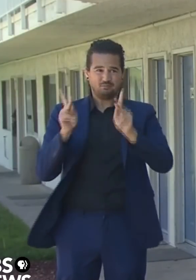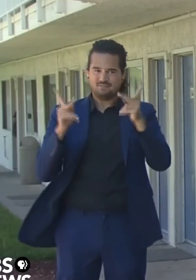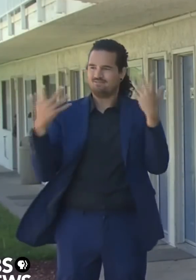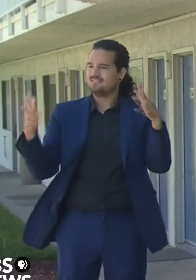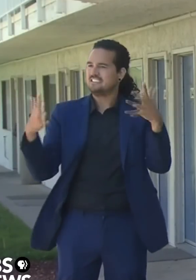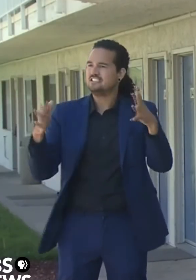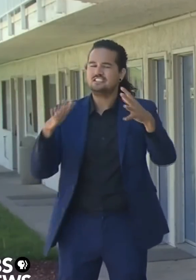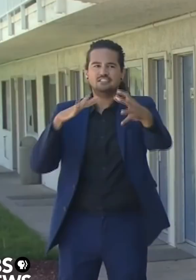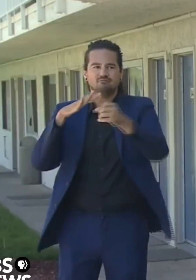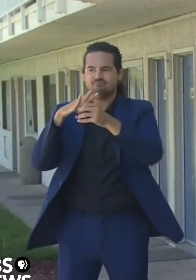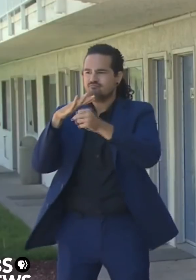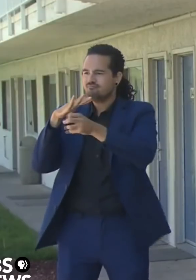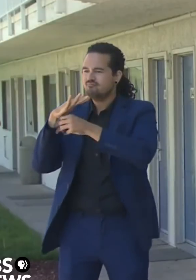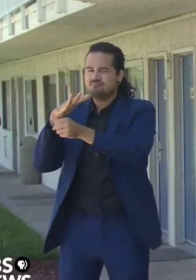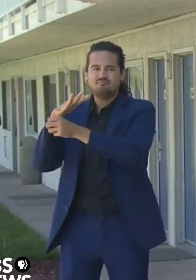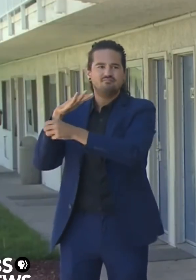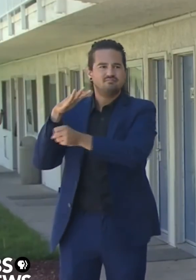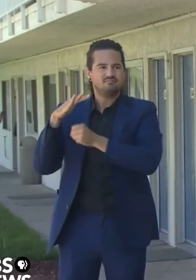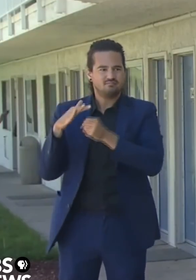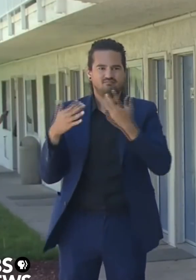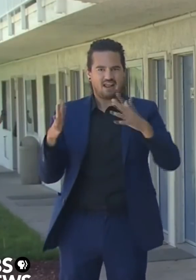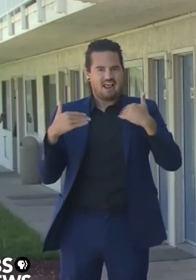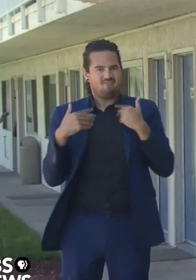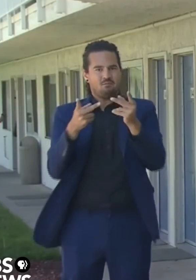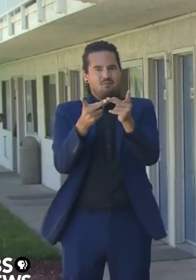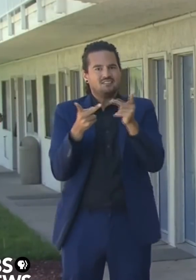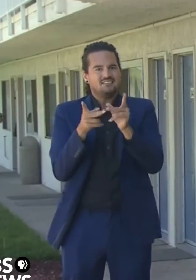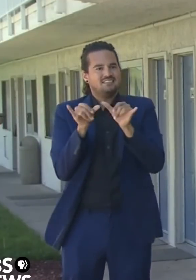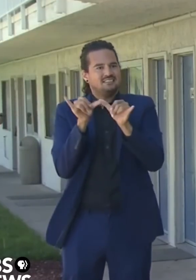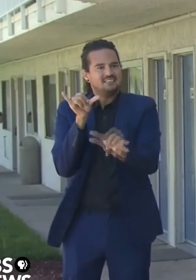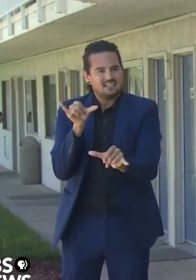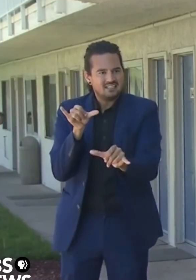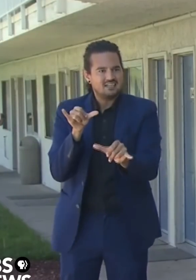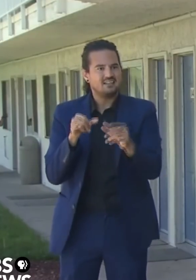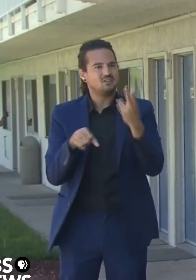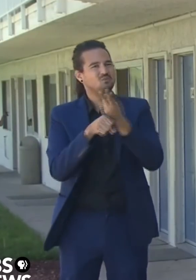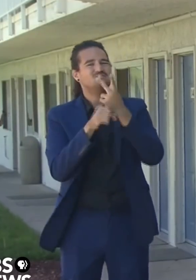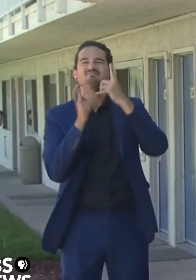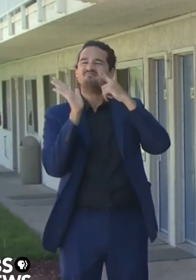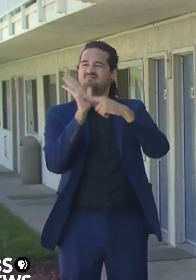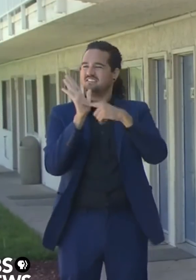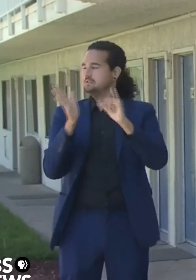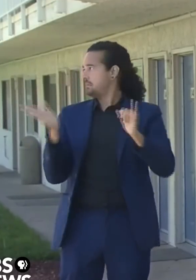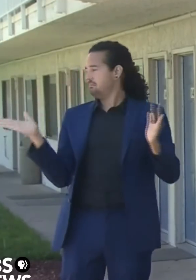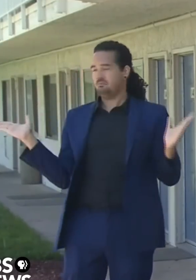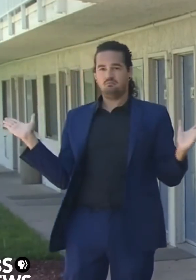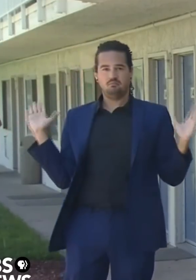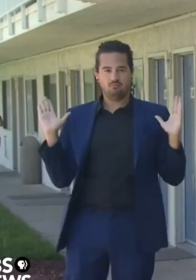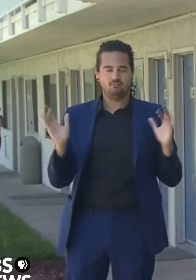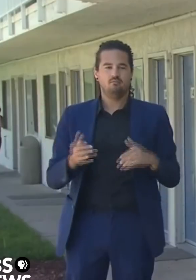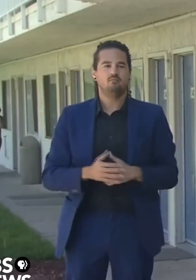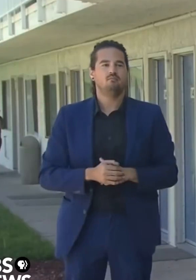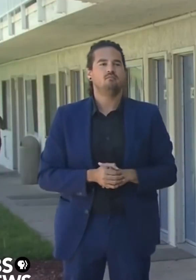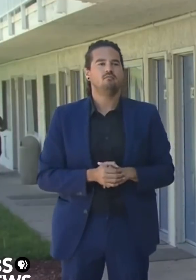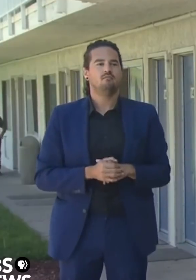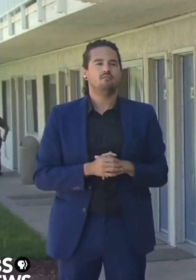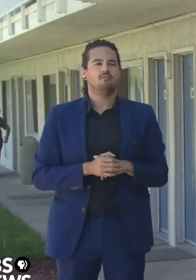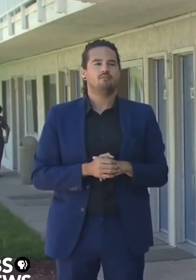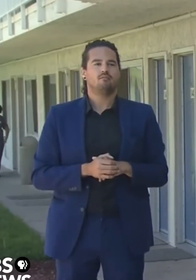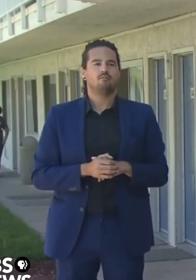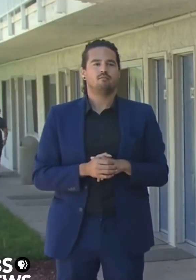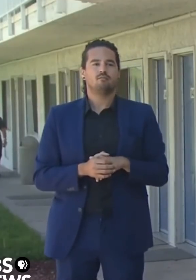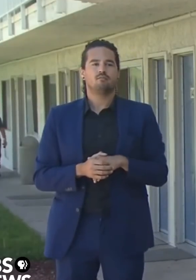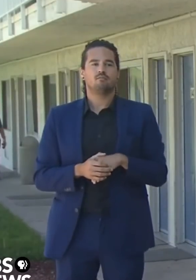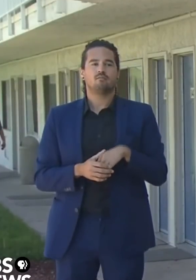streets, out of encampments, uh, and into units like this 85% of the occupancy